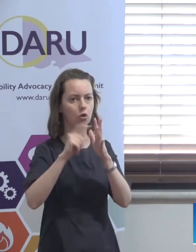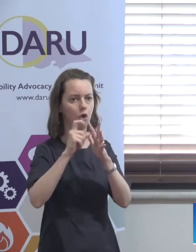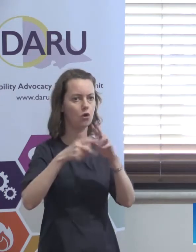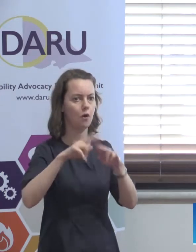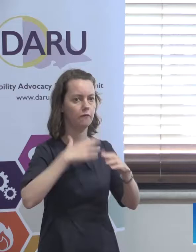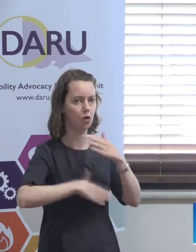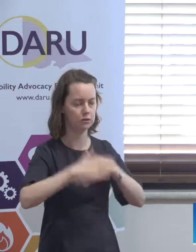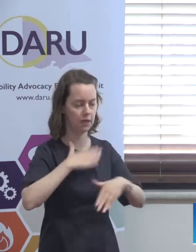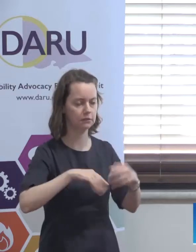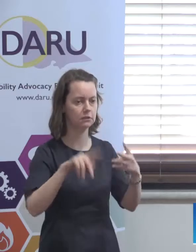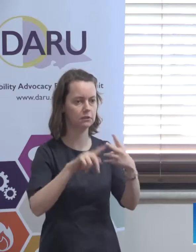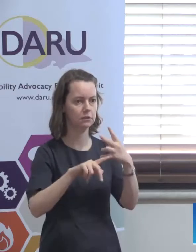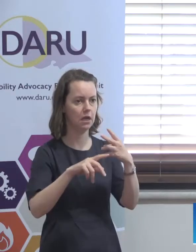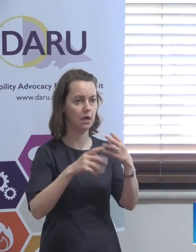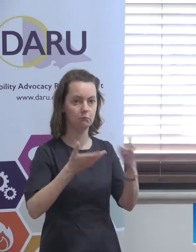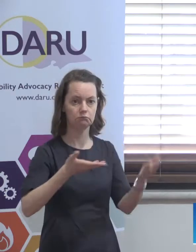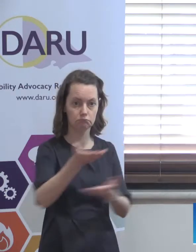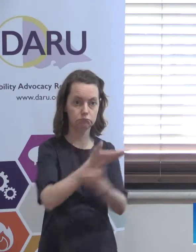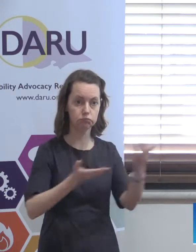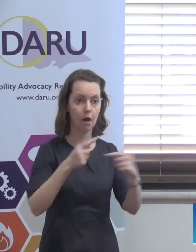consultation report about the code of conduct.